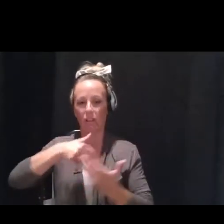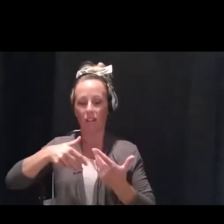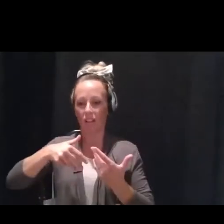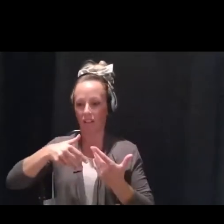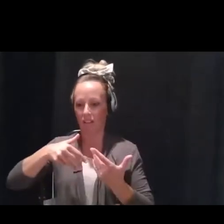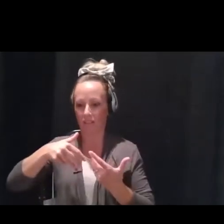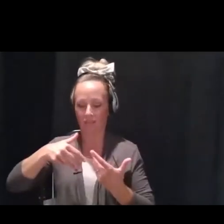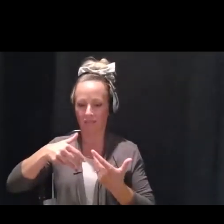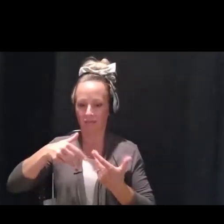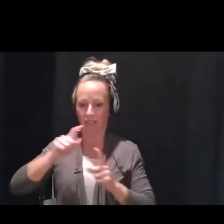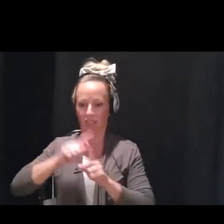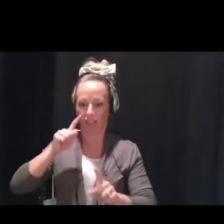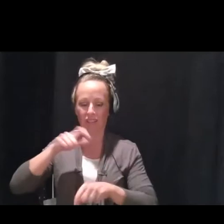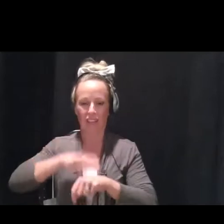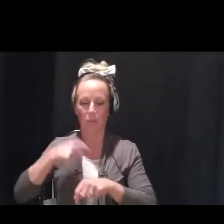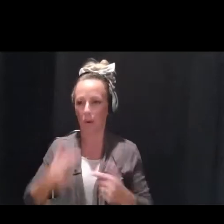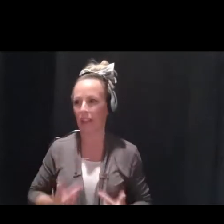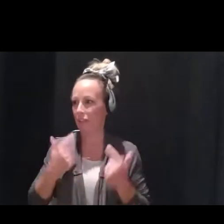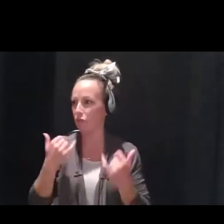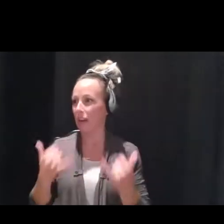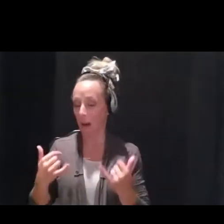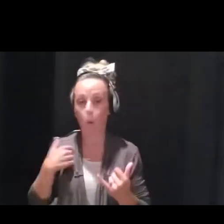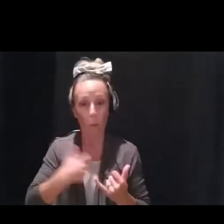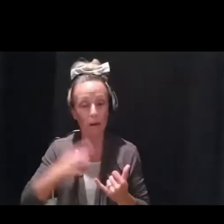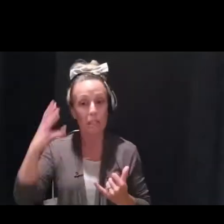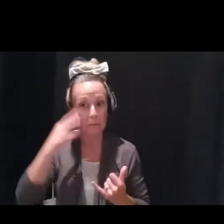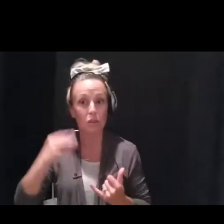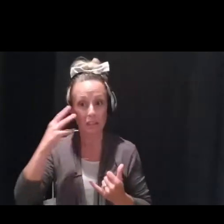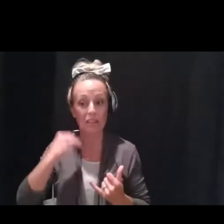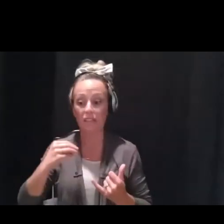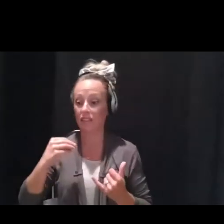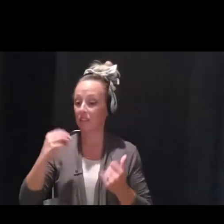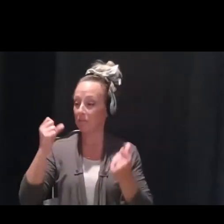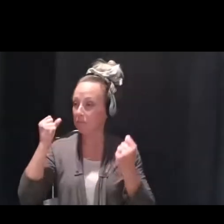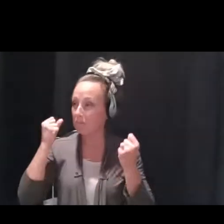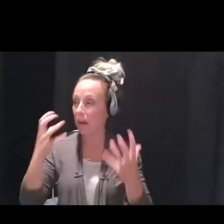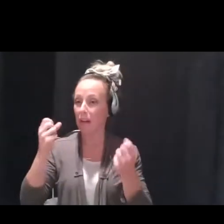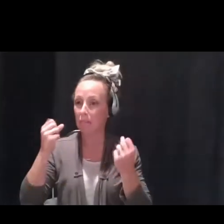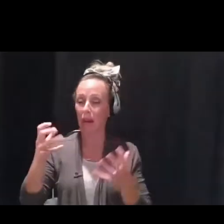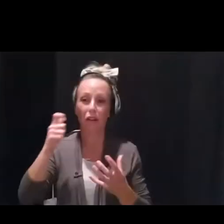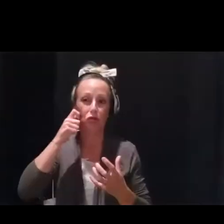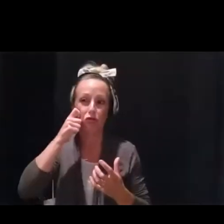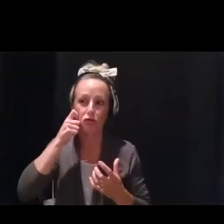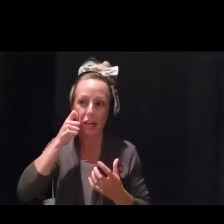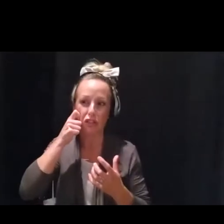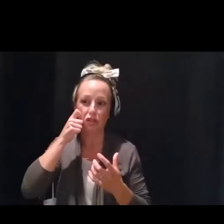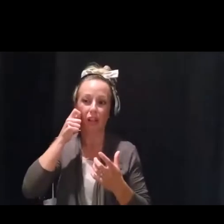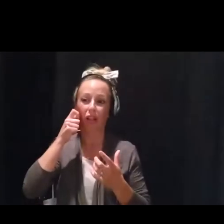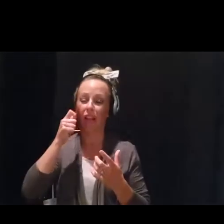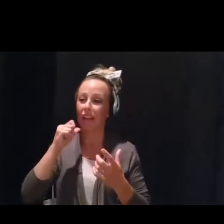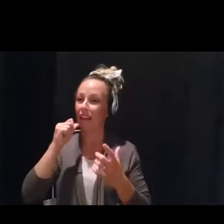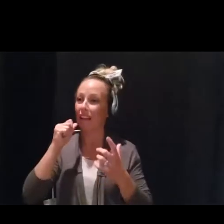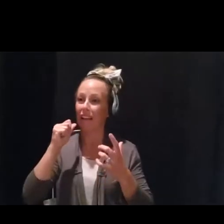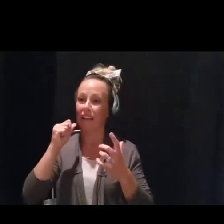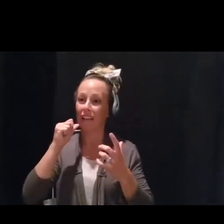living in right now. We are experiencing an epidemic of racial injustices occurring across our nation, and these